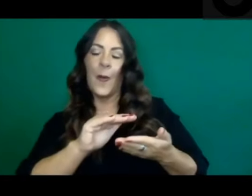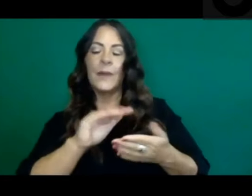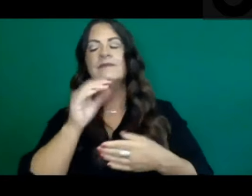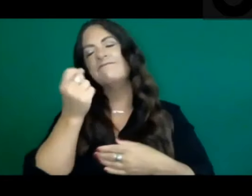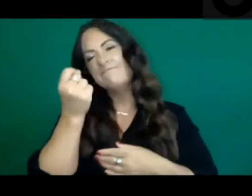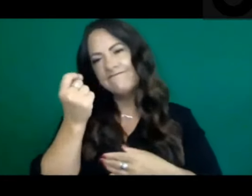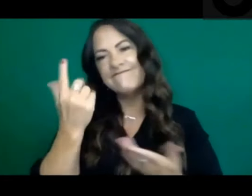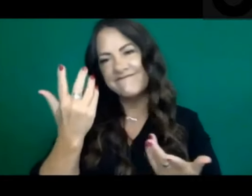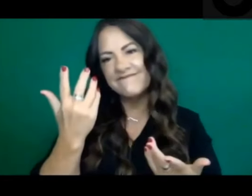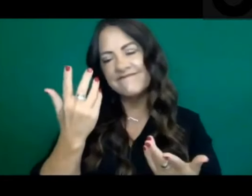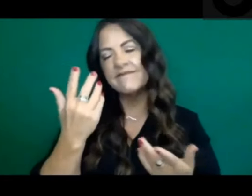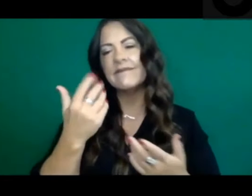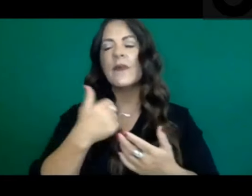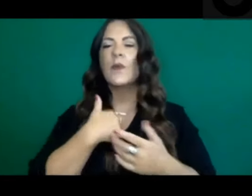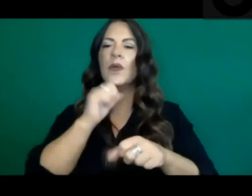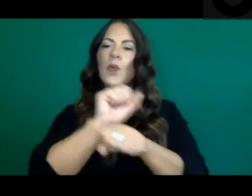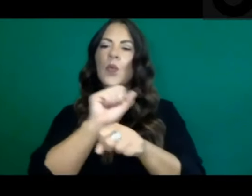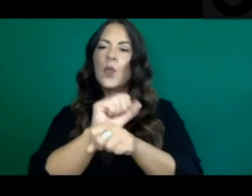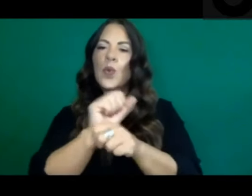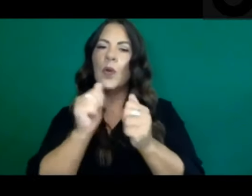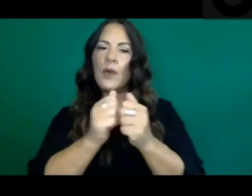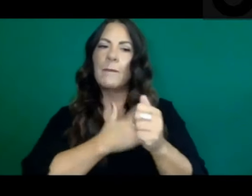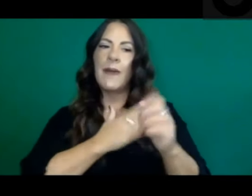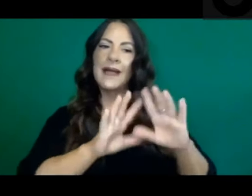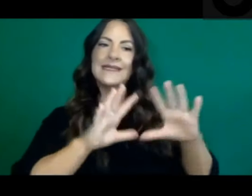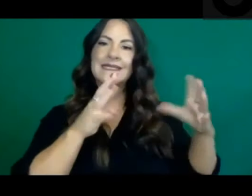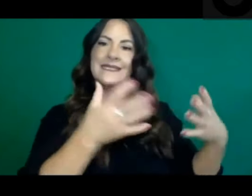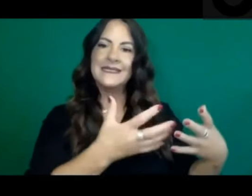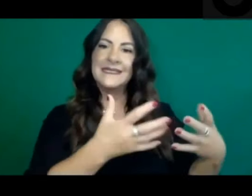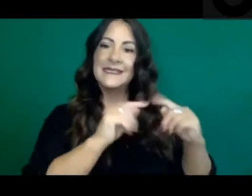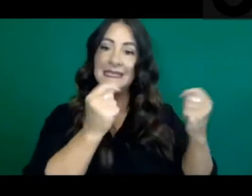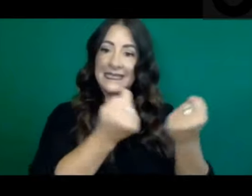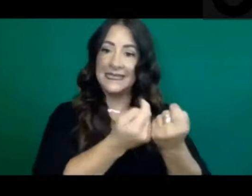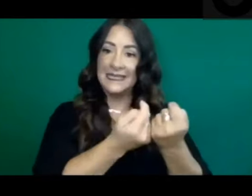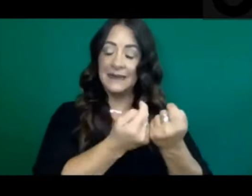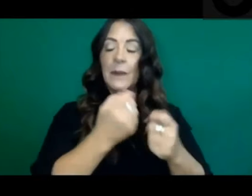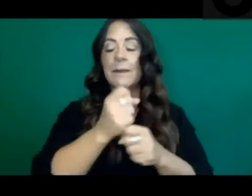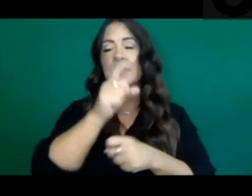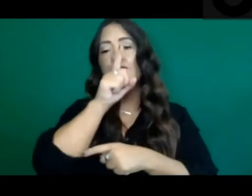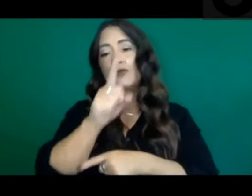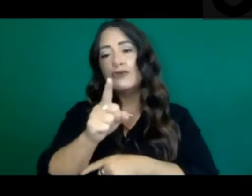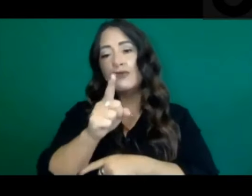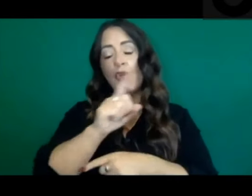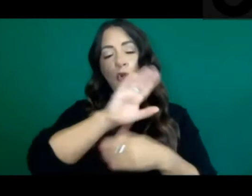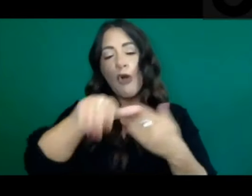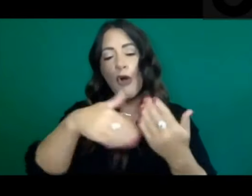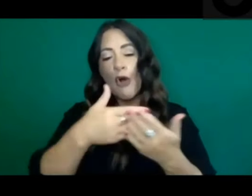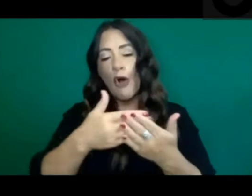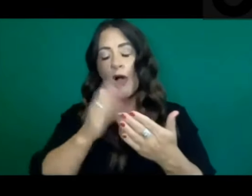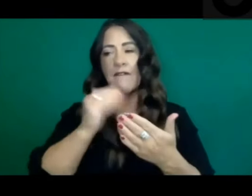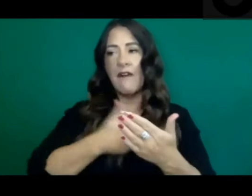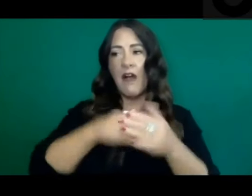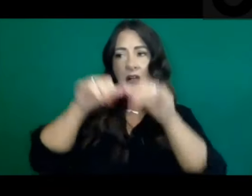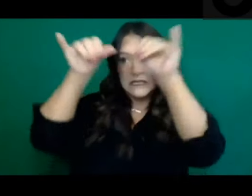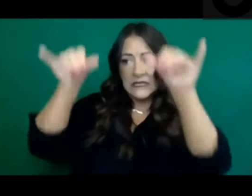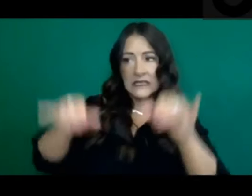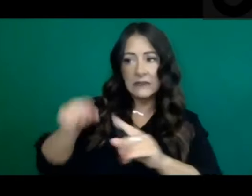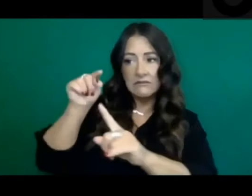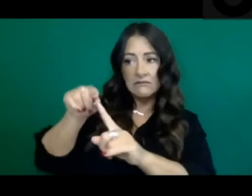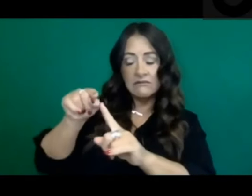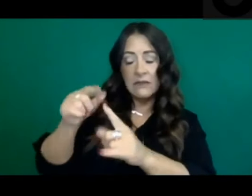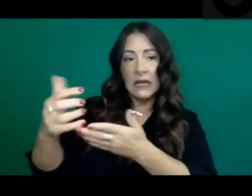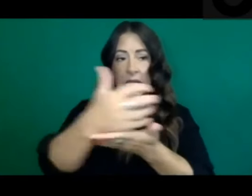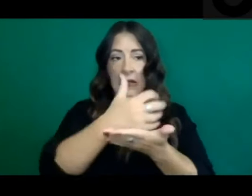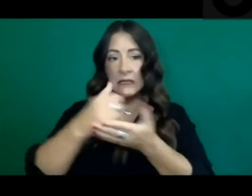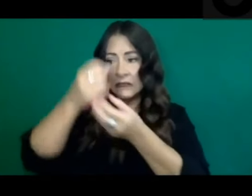We work with the team to make sure that all of our data systems are working appropriately and feel confident that they are.